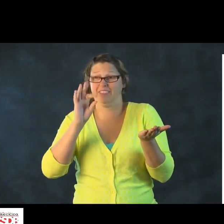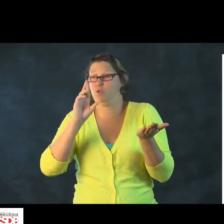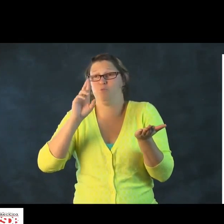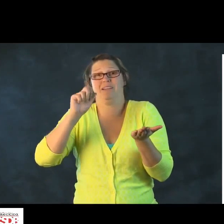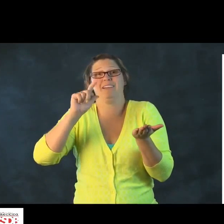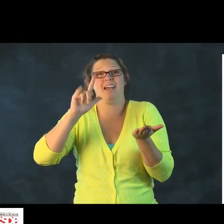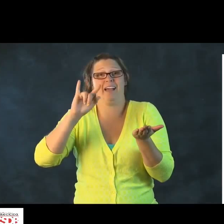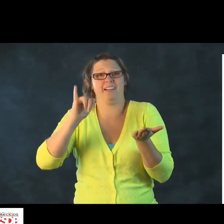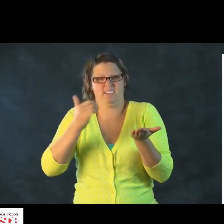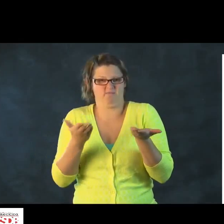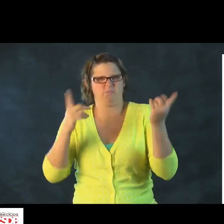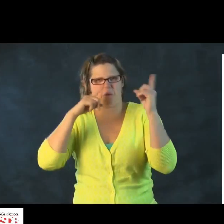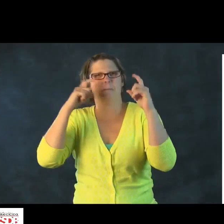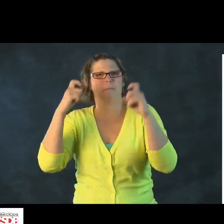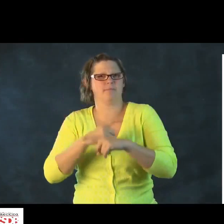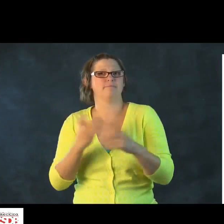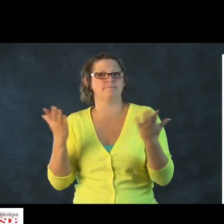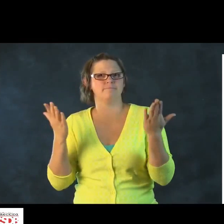Absolutely.